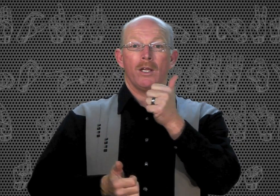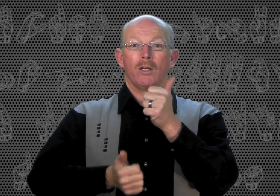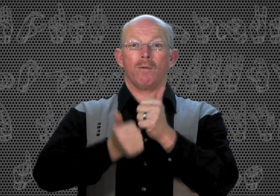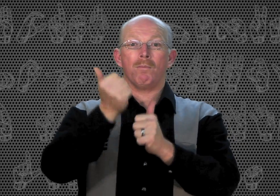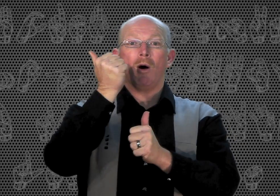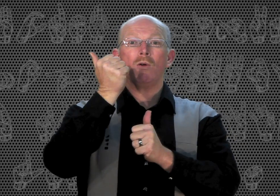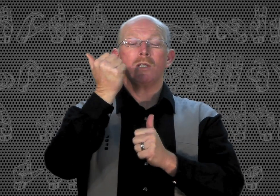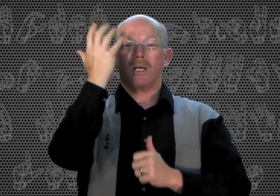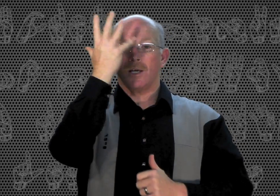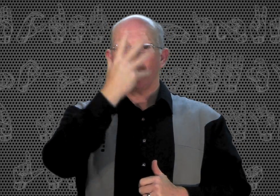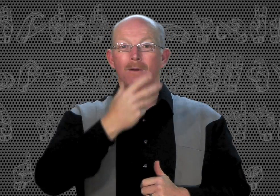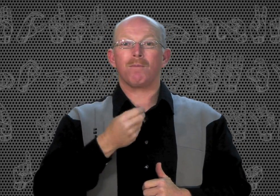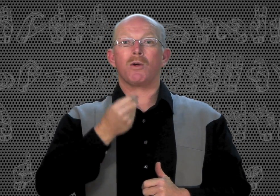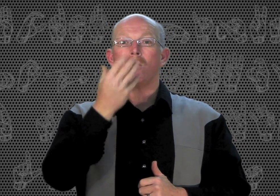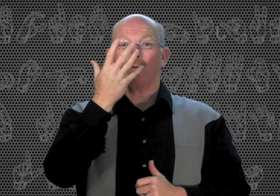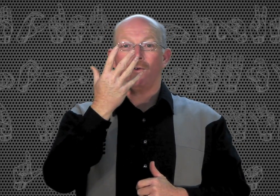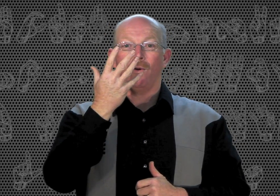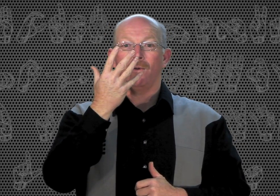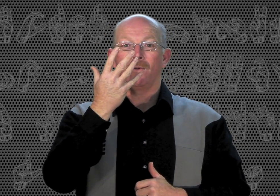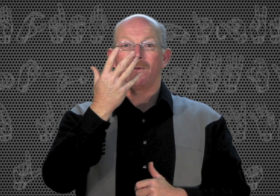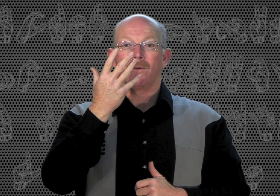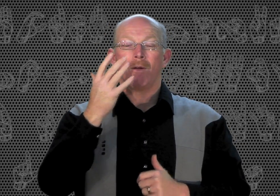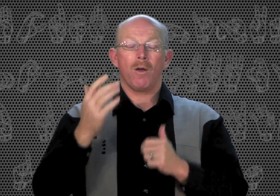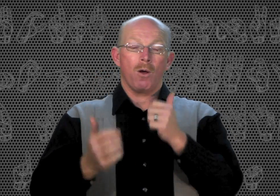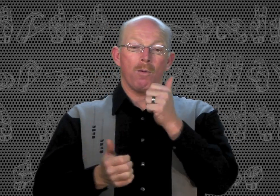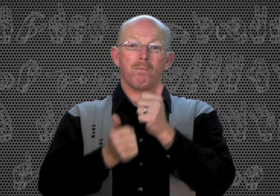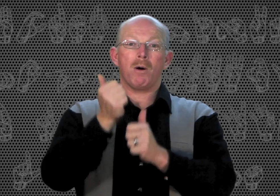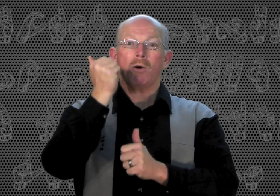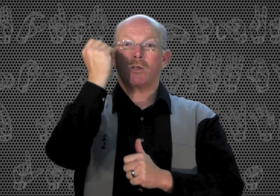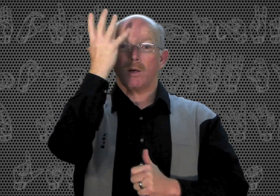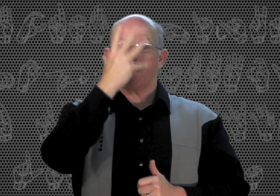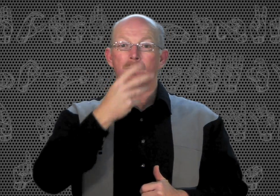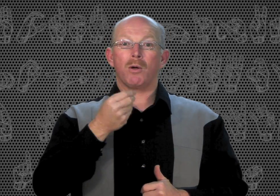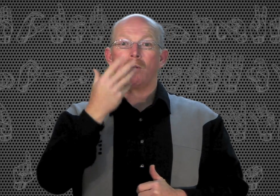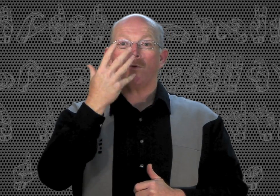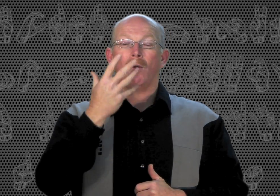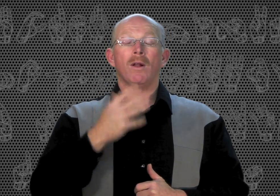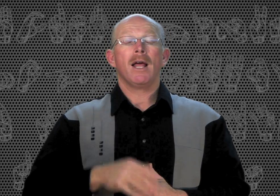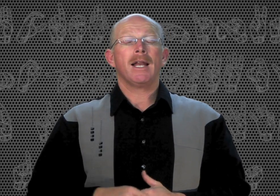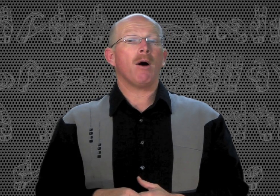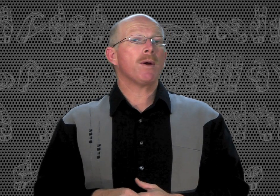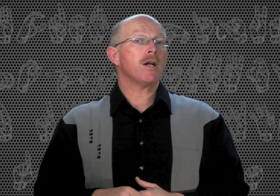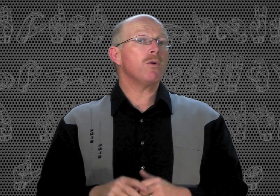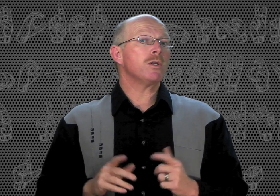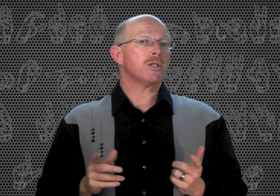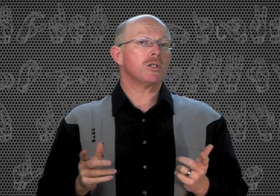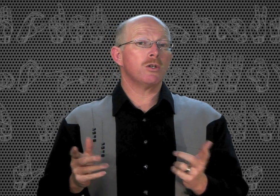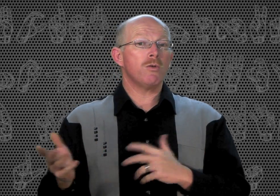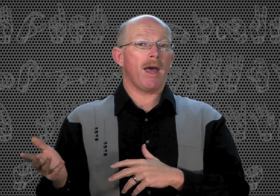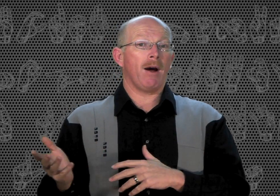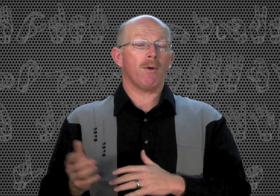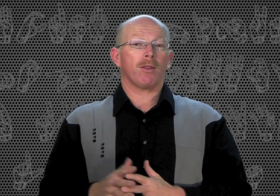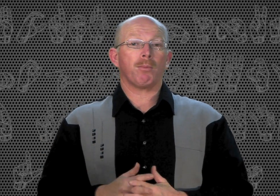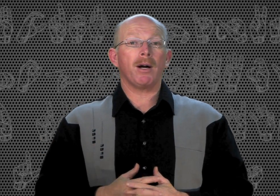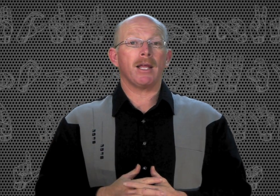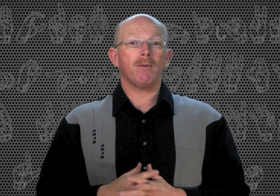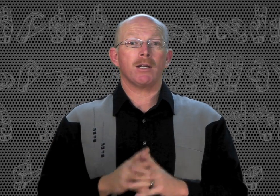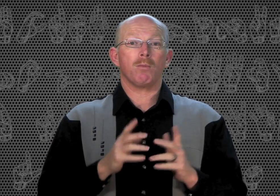Do most beautiful, most beautiful. Now we don't do that with pretty. We do